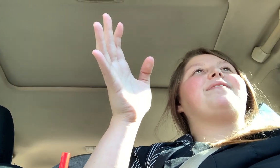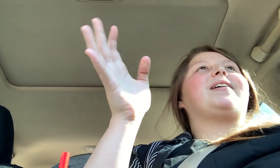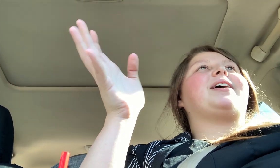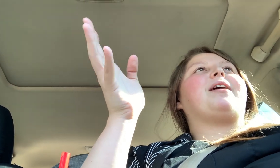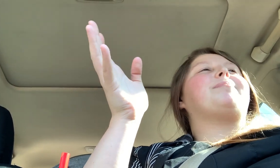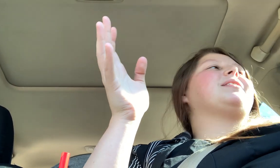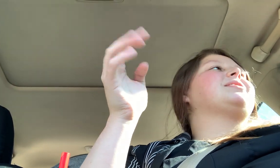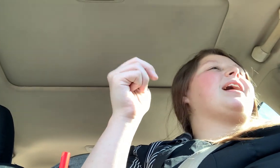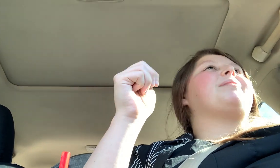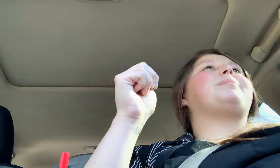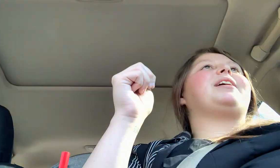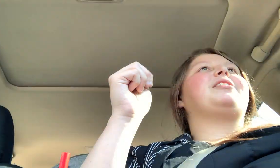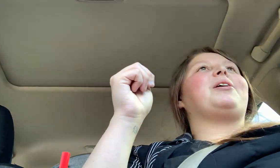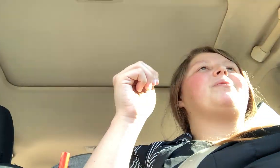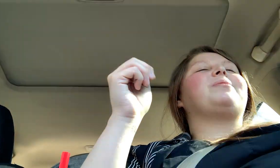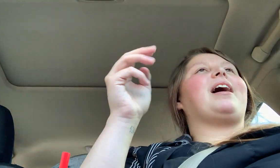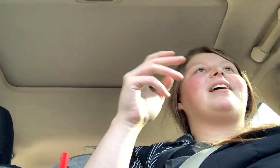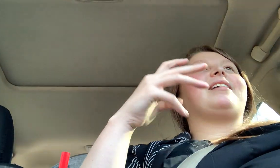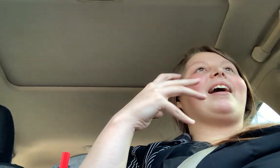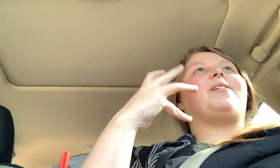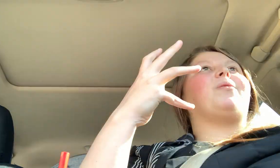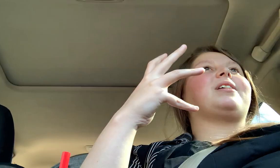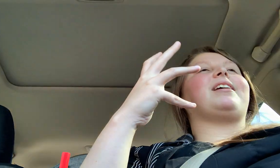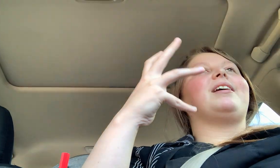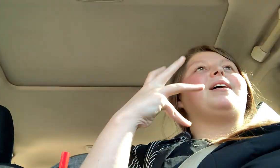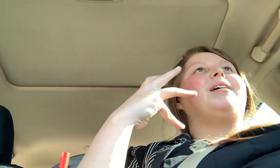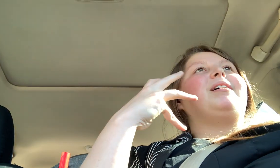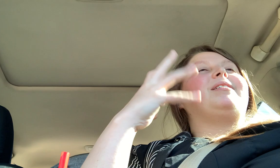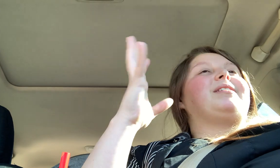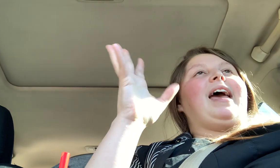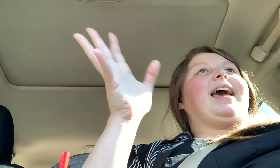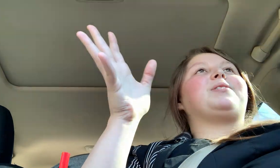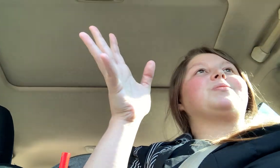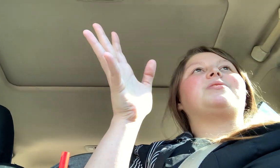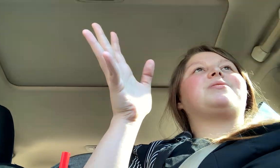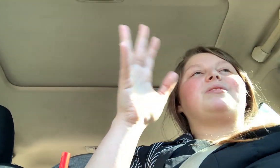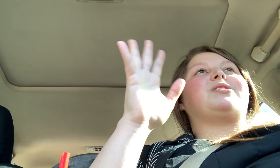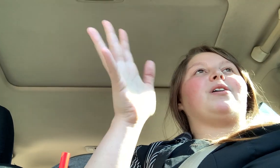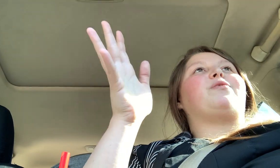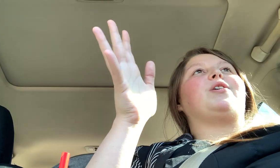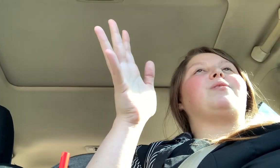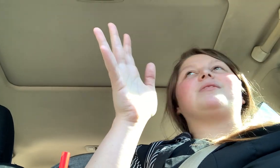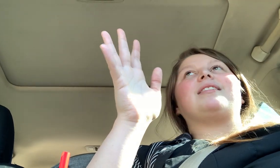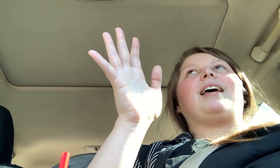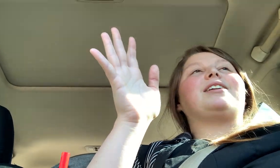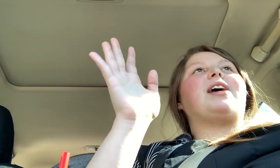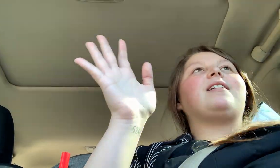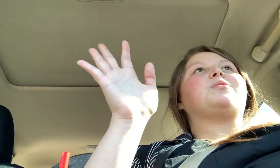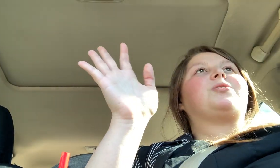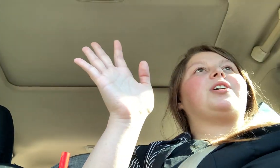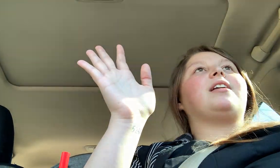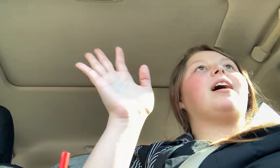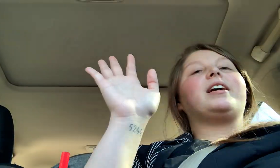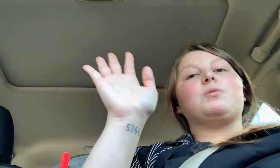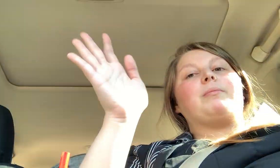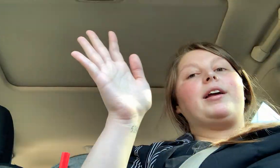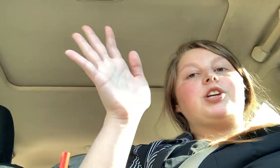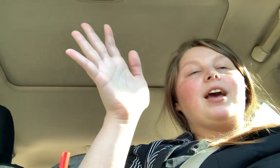felt like crap all the time, but you know, I, I can only handle certain foods like dinosaur chicken nuggets were my jam.